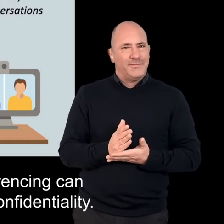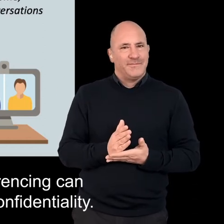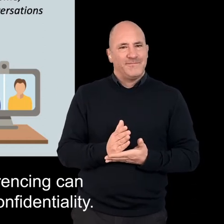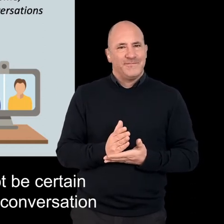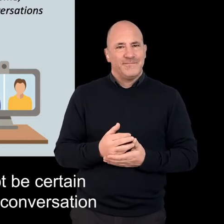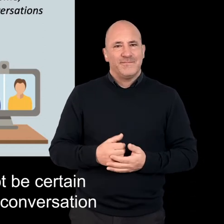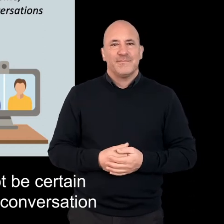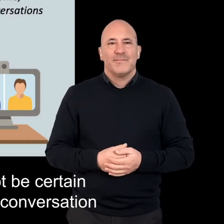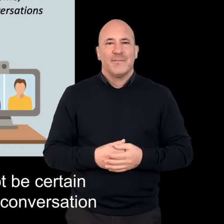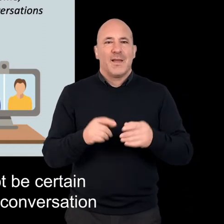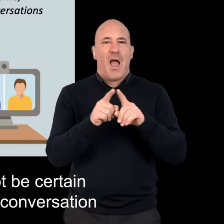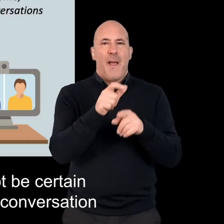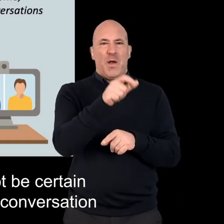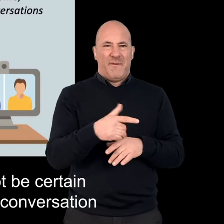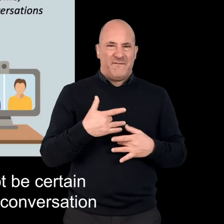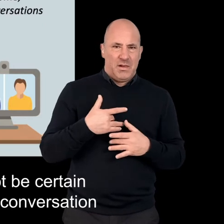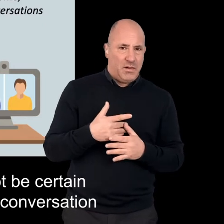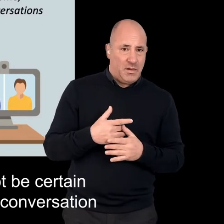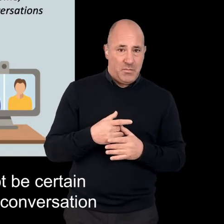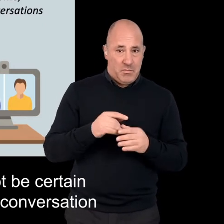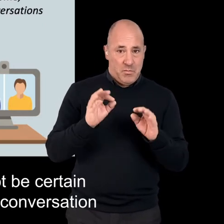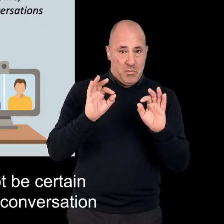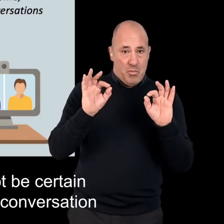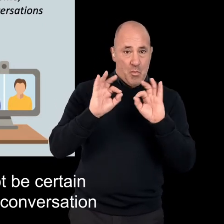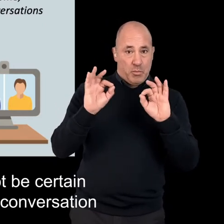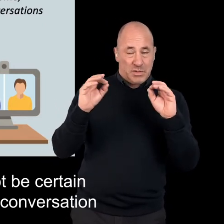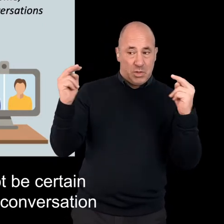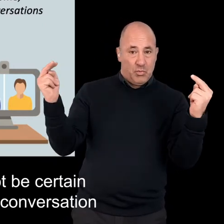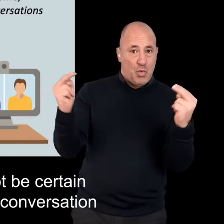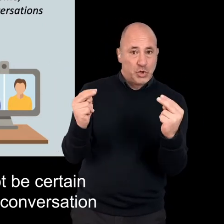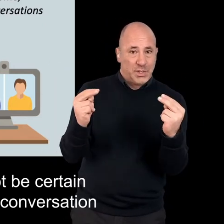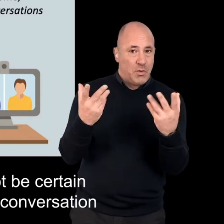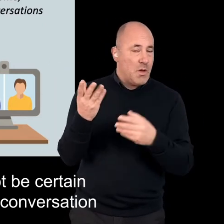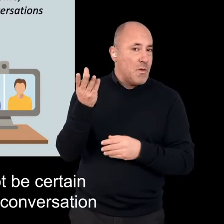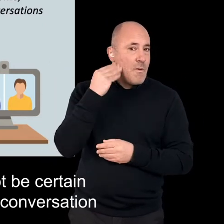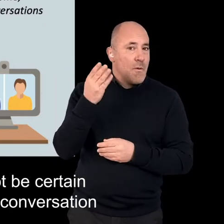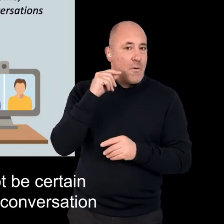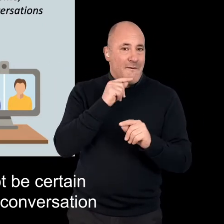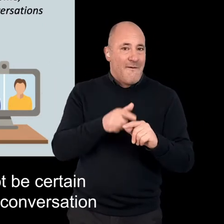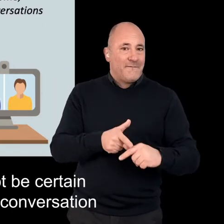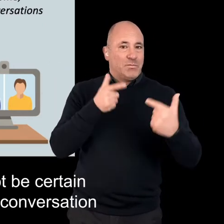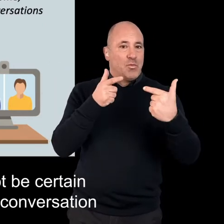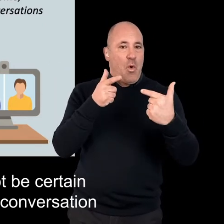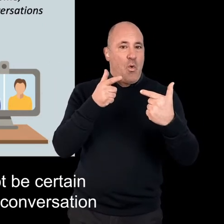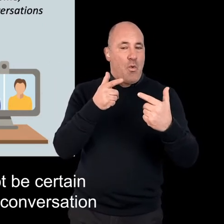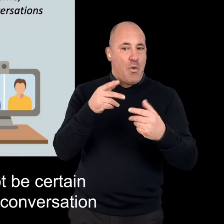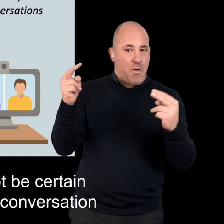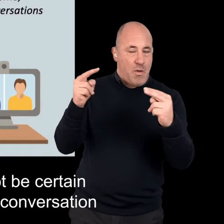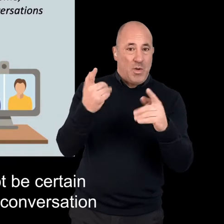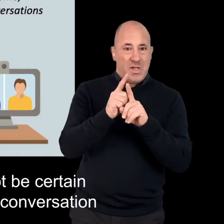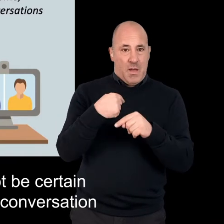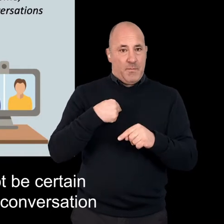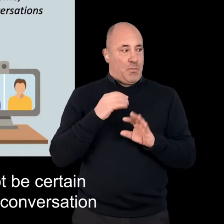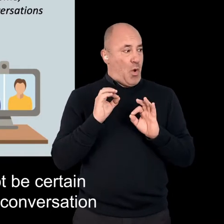confidentiality. So, for example, service users might not be certain of who might be overhearing